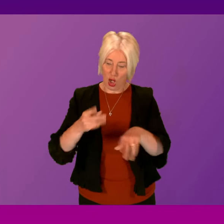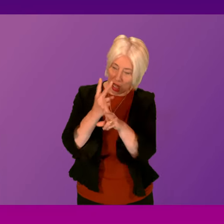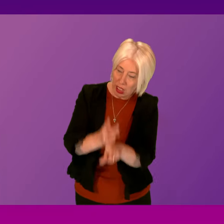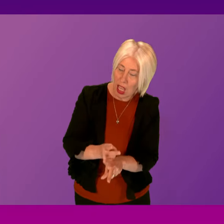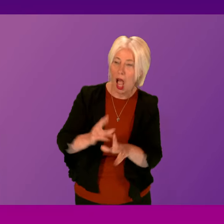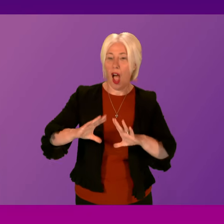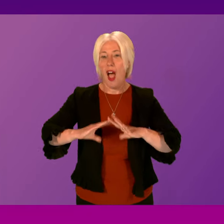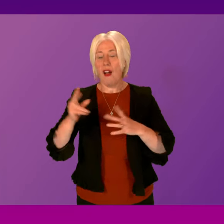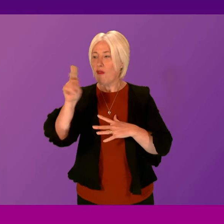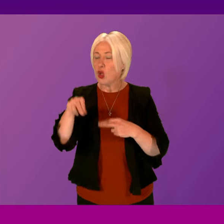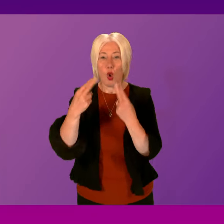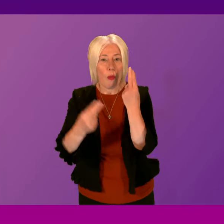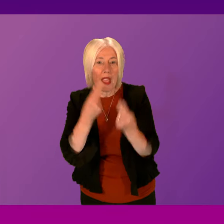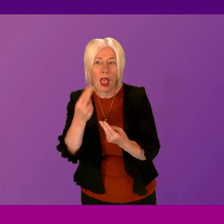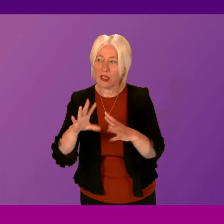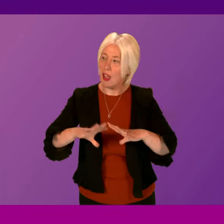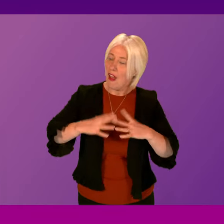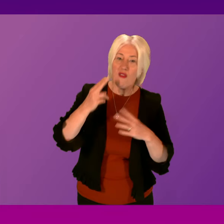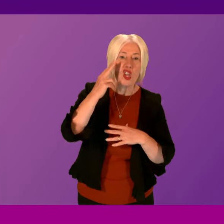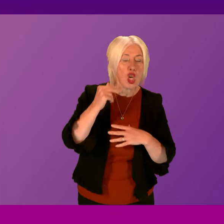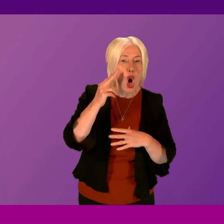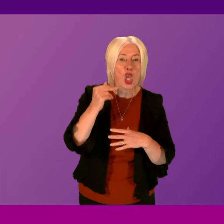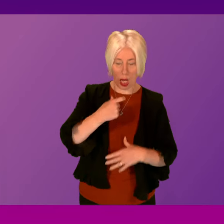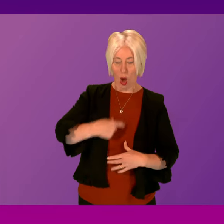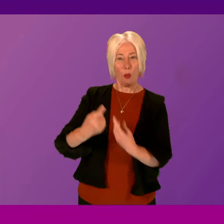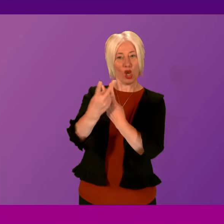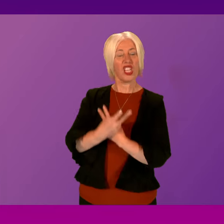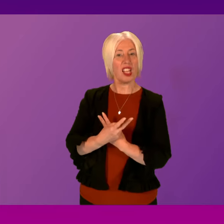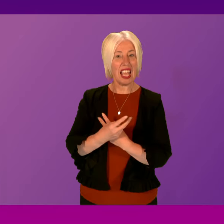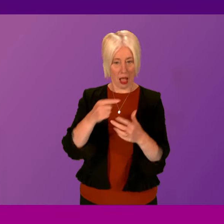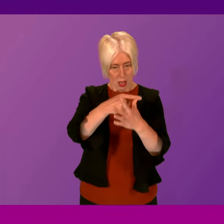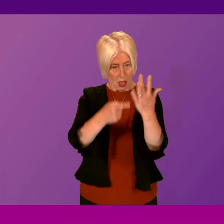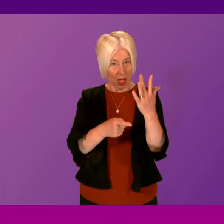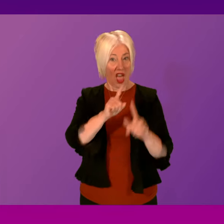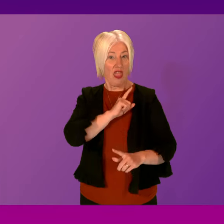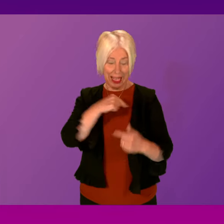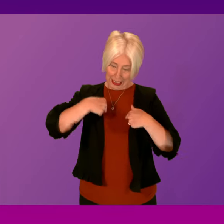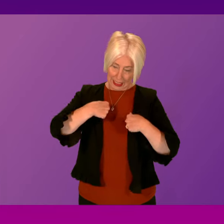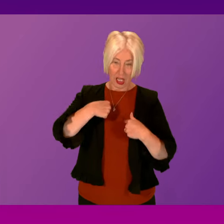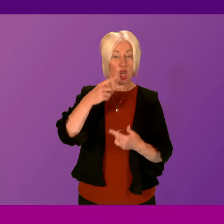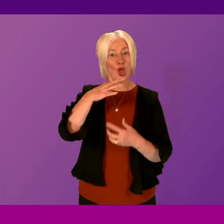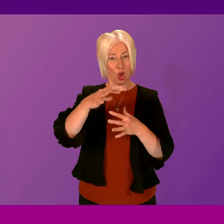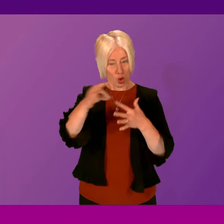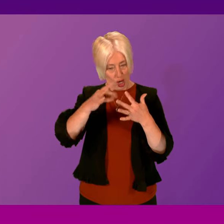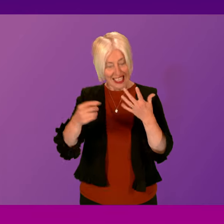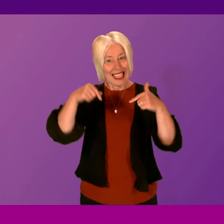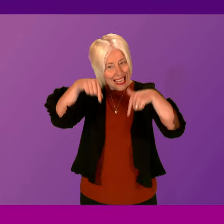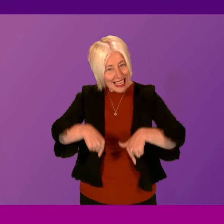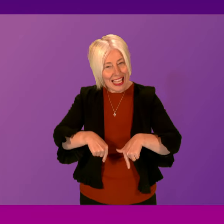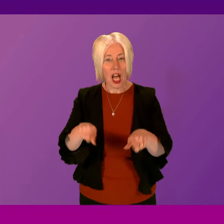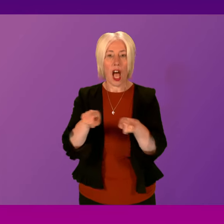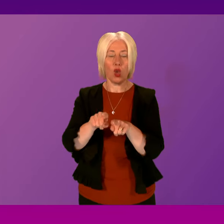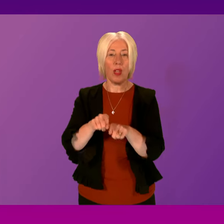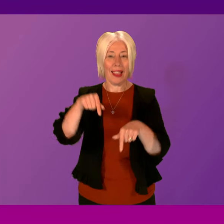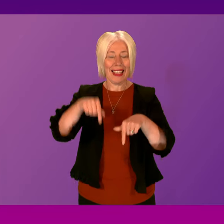free school meals, because they get free nursing and personal care. Those are the choices that we are making. And you know what else they get? We have